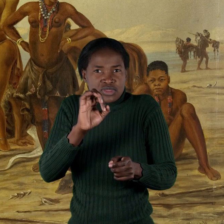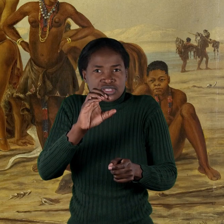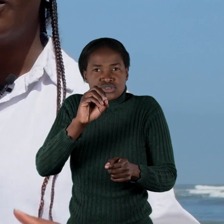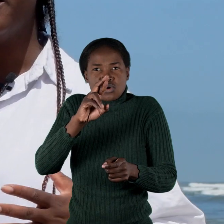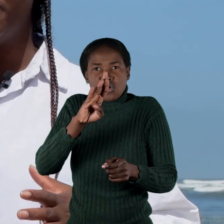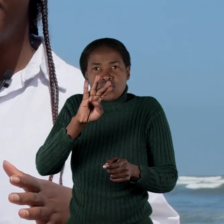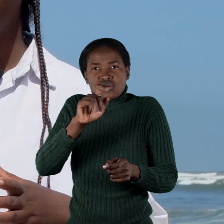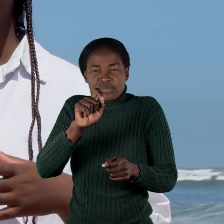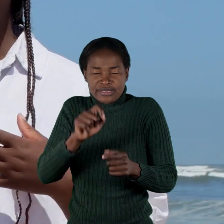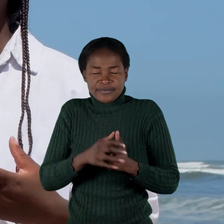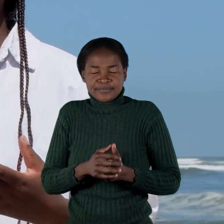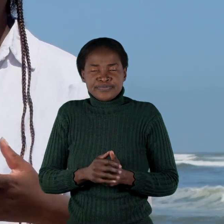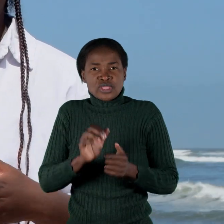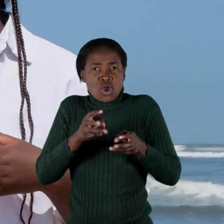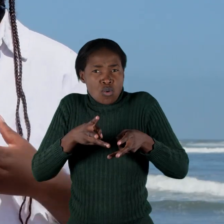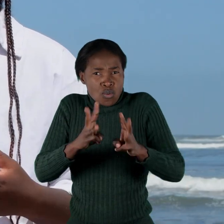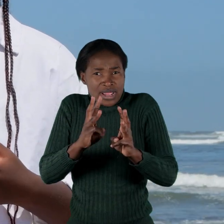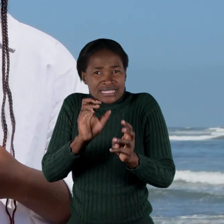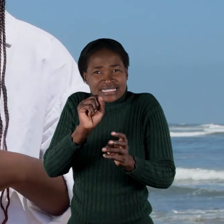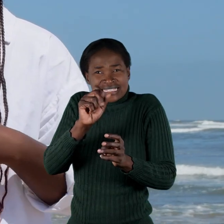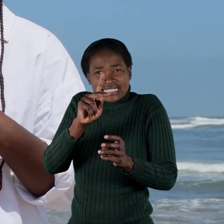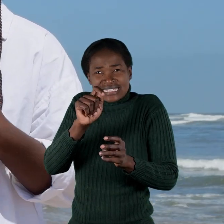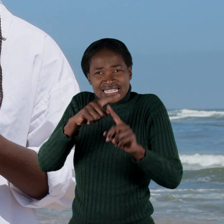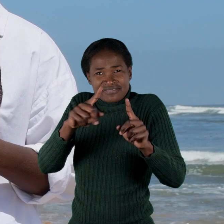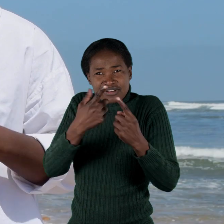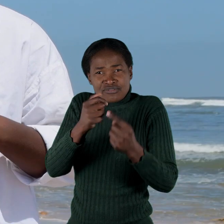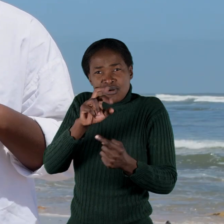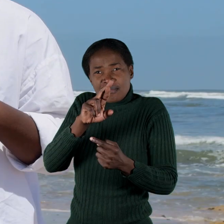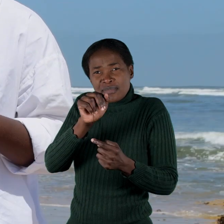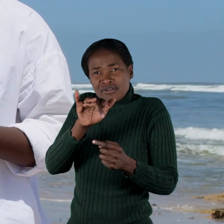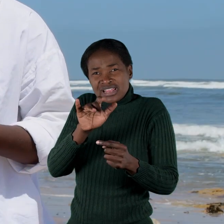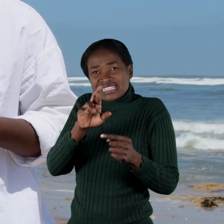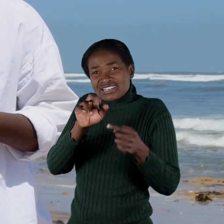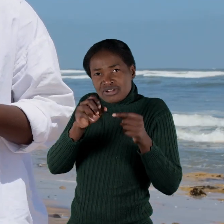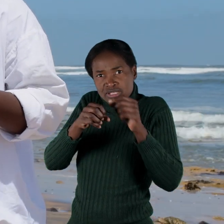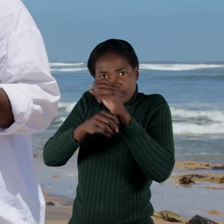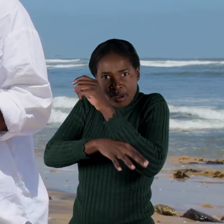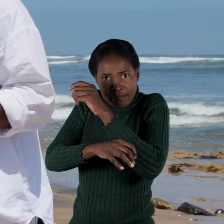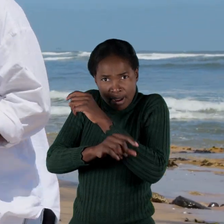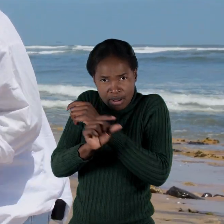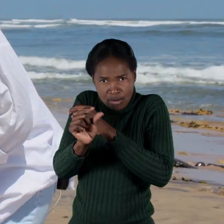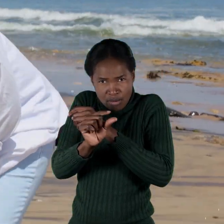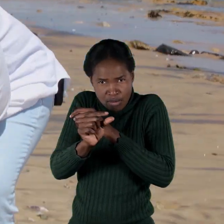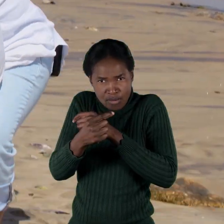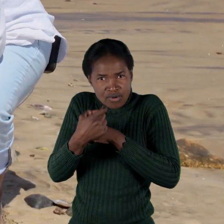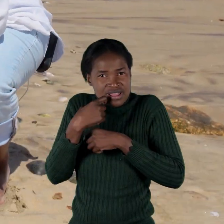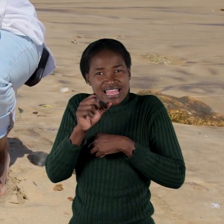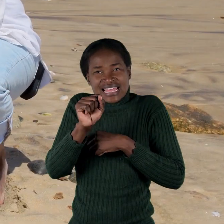One of the ways in which skates are different to rays is that rays give birth to live young, whereas skates produce egg